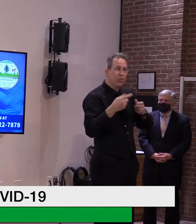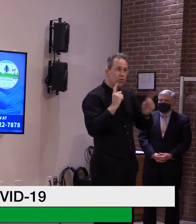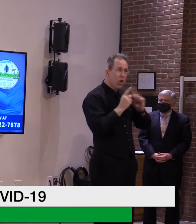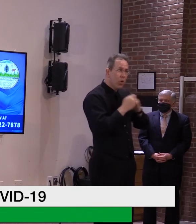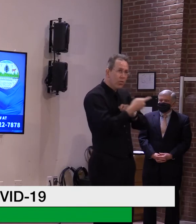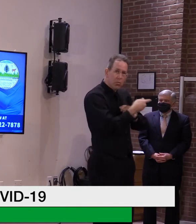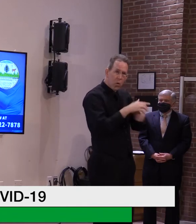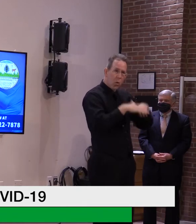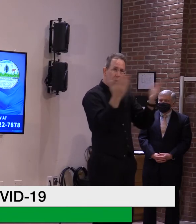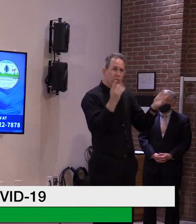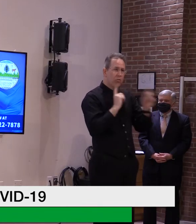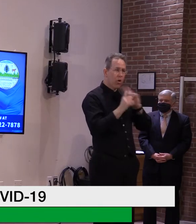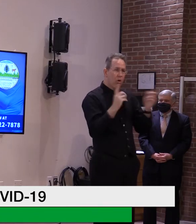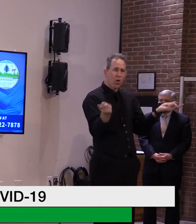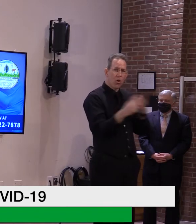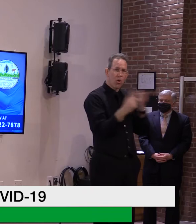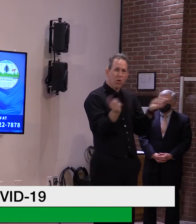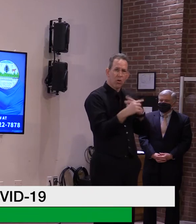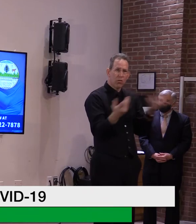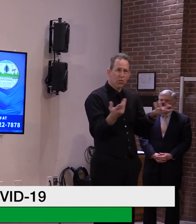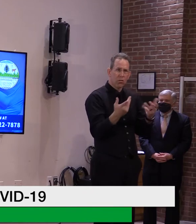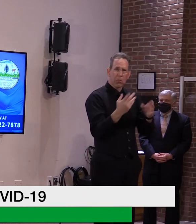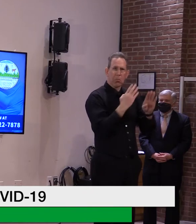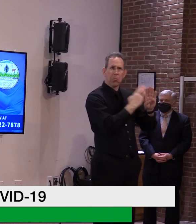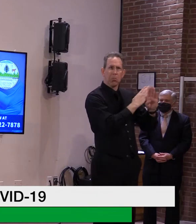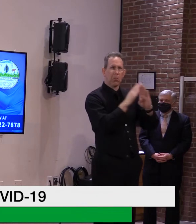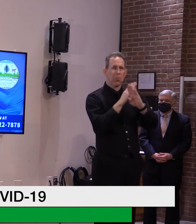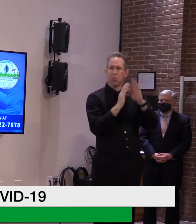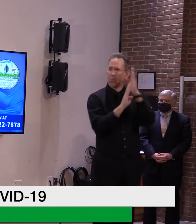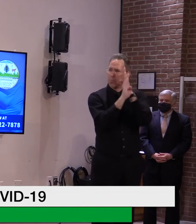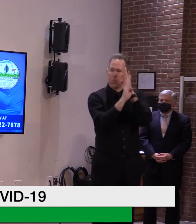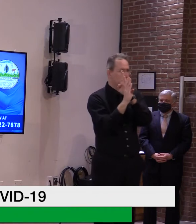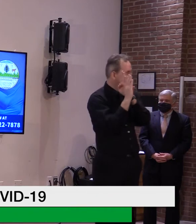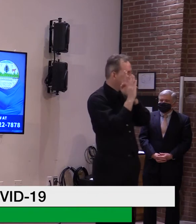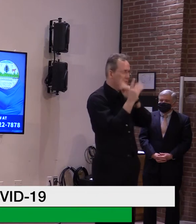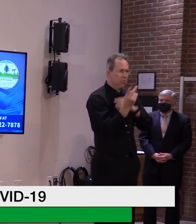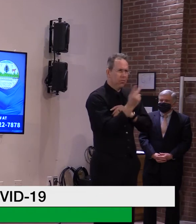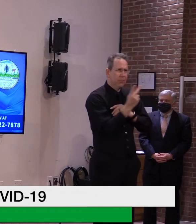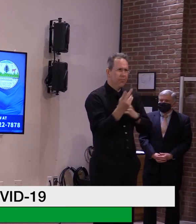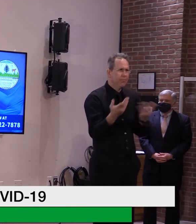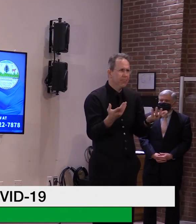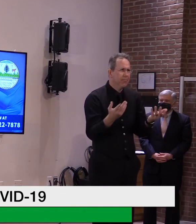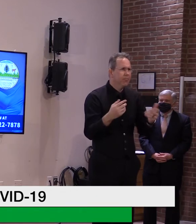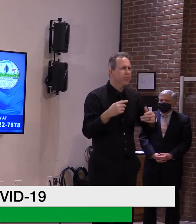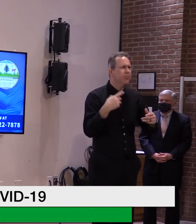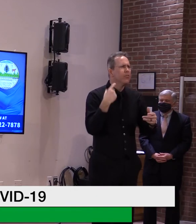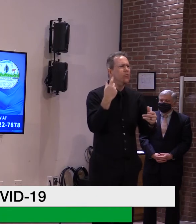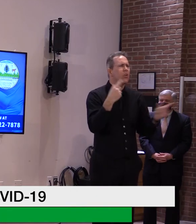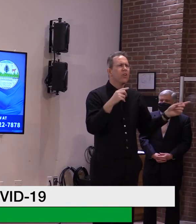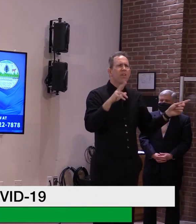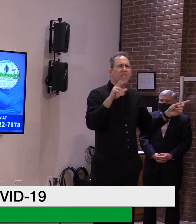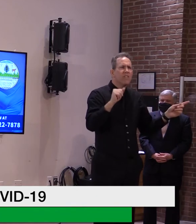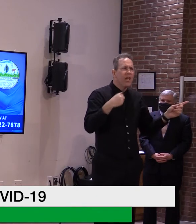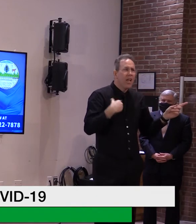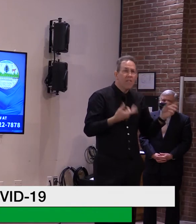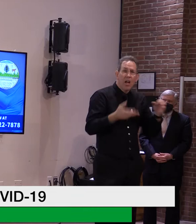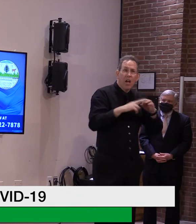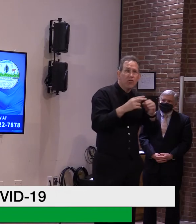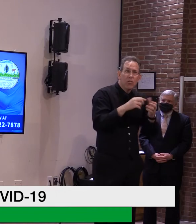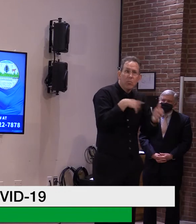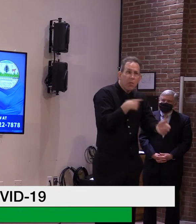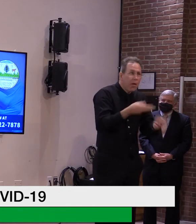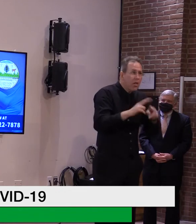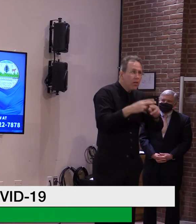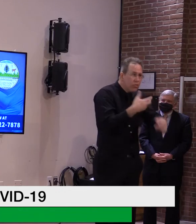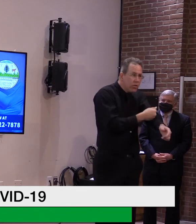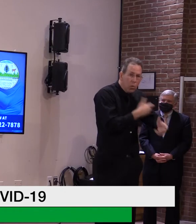COVID in the state? I mean, does the VA have extra vaccines that it could share and help speed up vaccination in Vermont? Does the